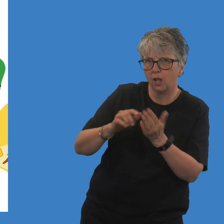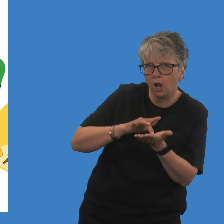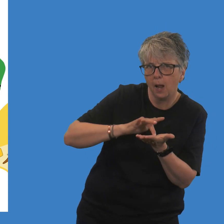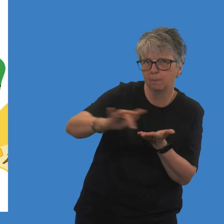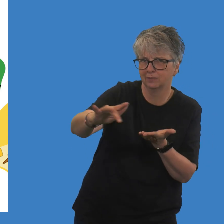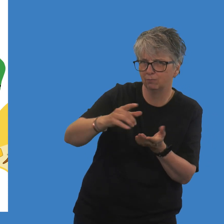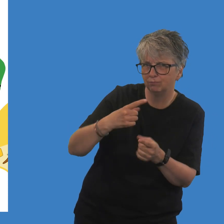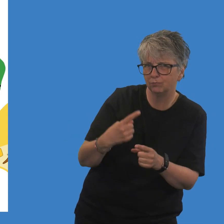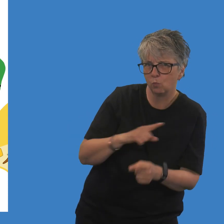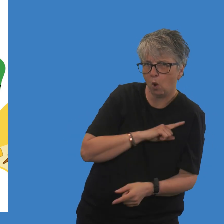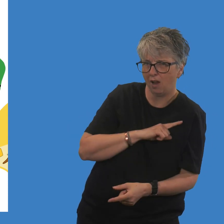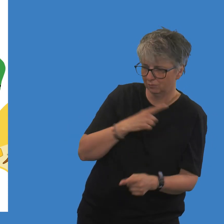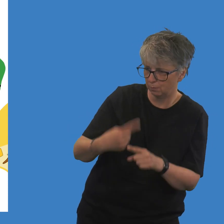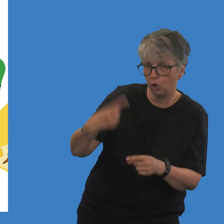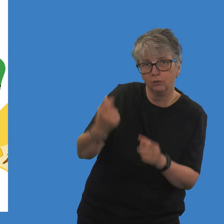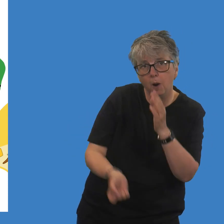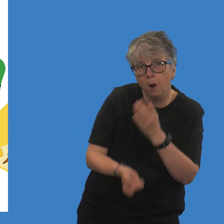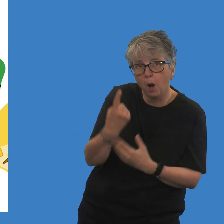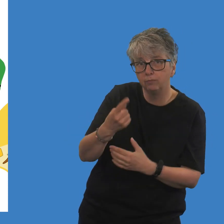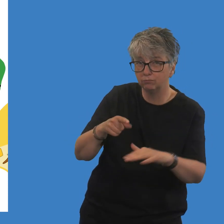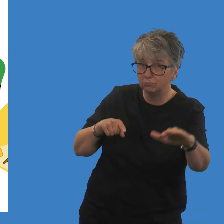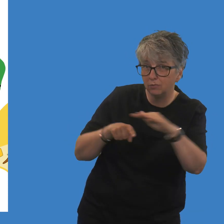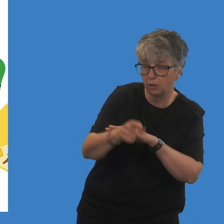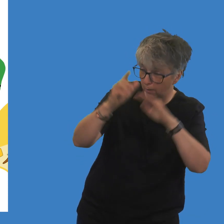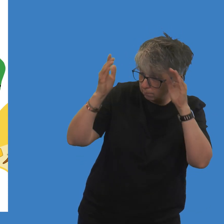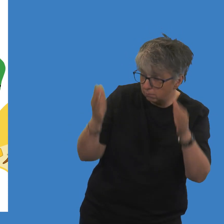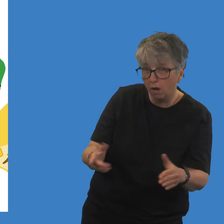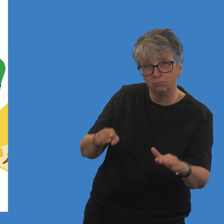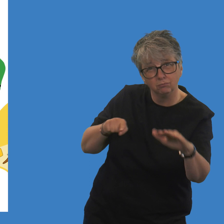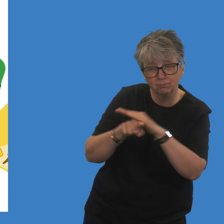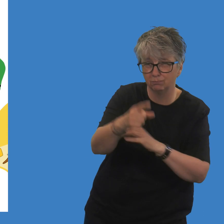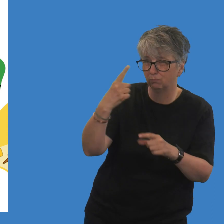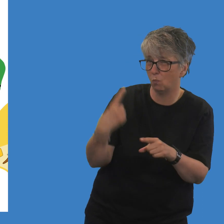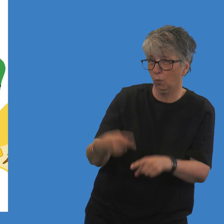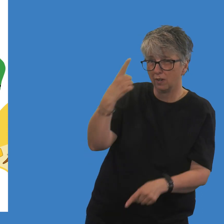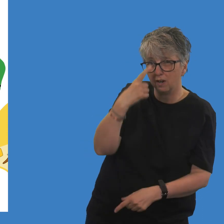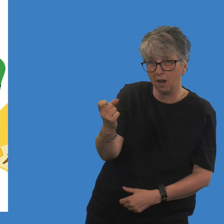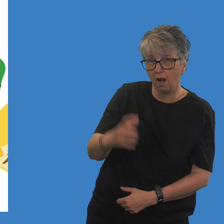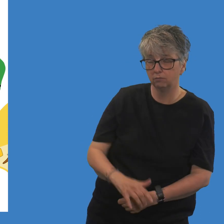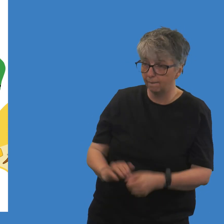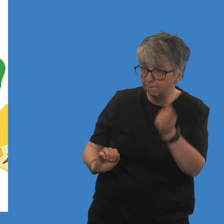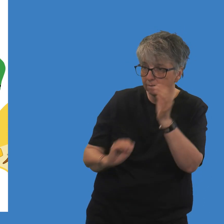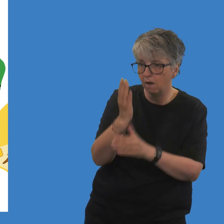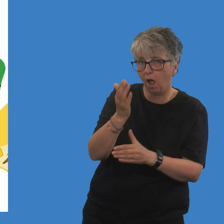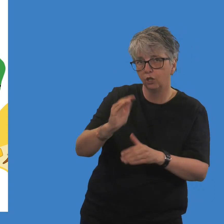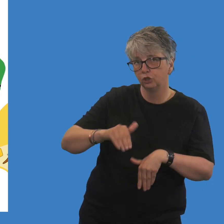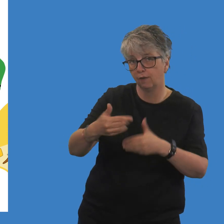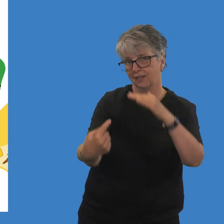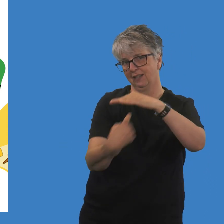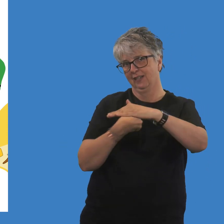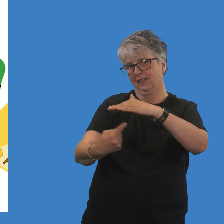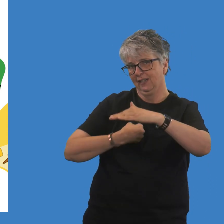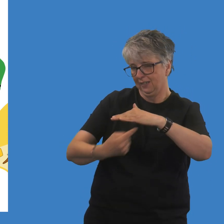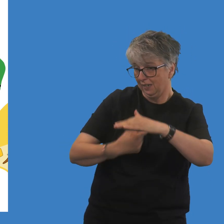If we hear the noise, we need to get out, stay out, call 999 and ask for the fire